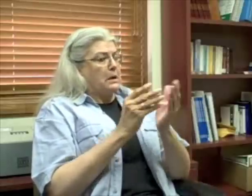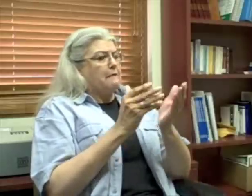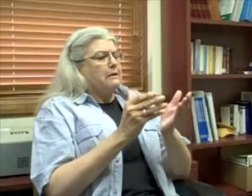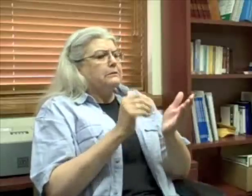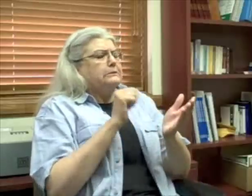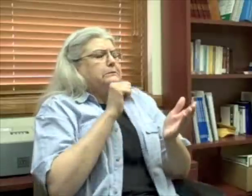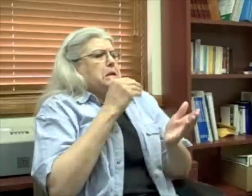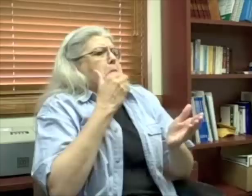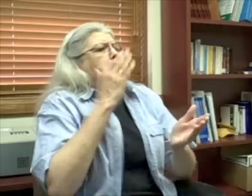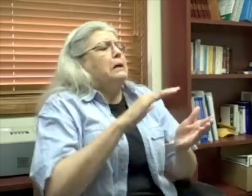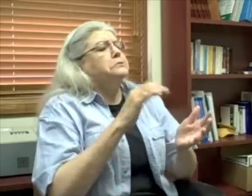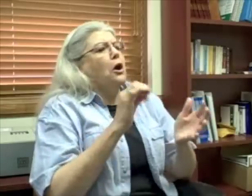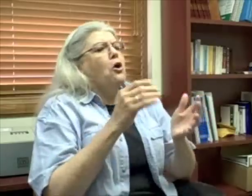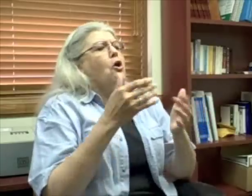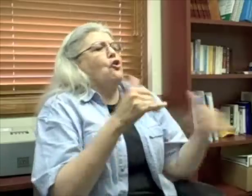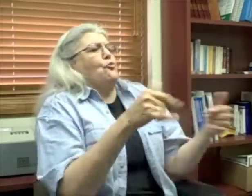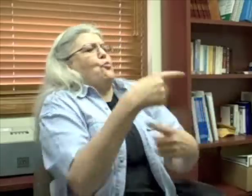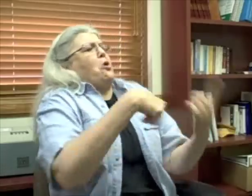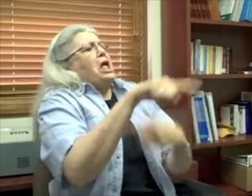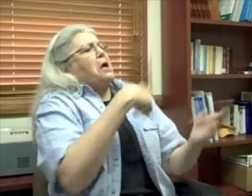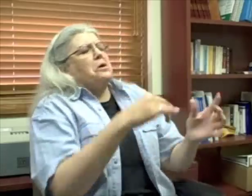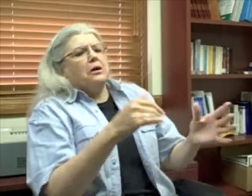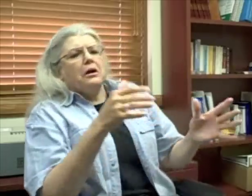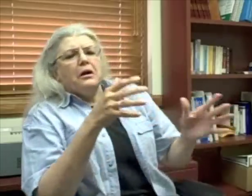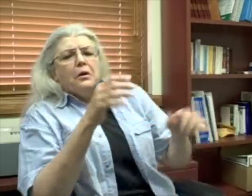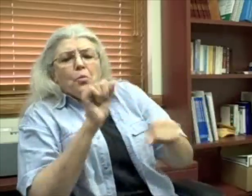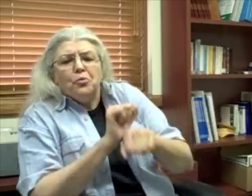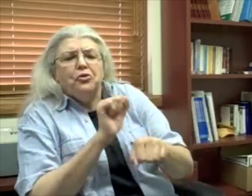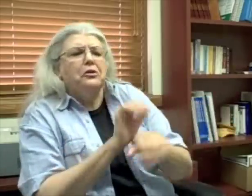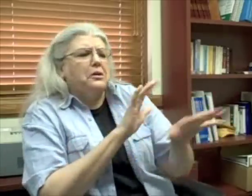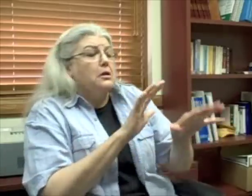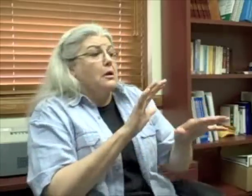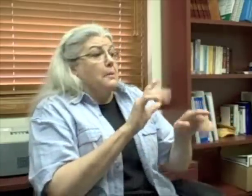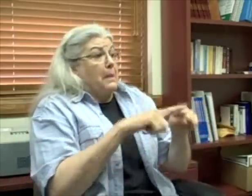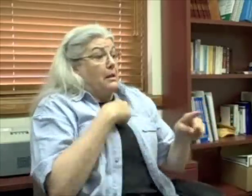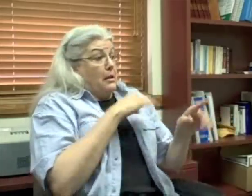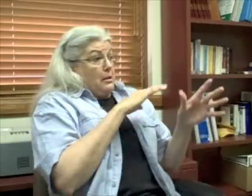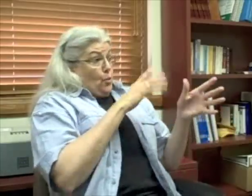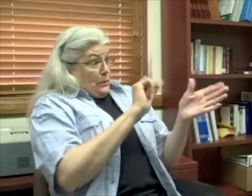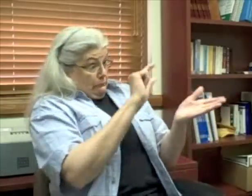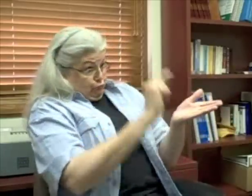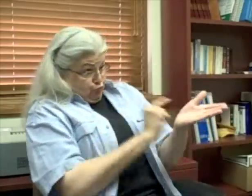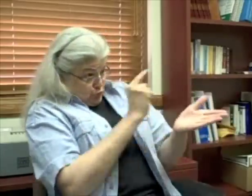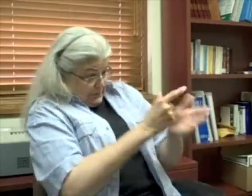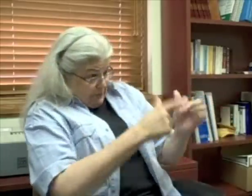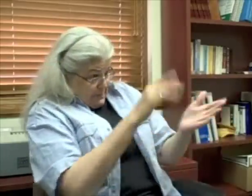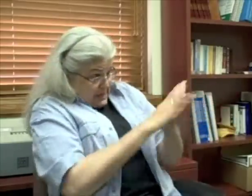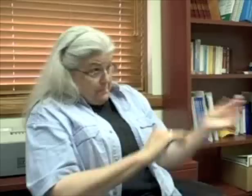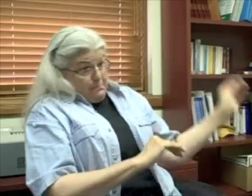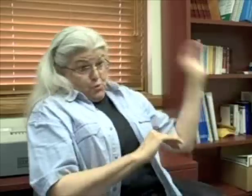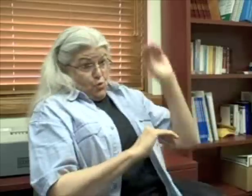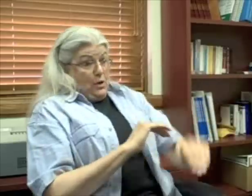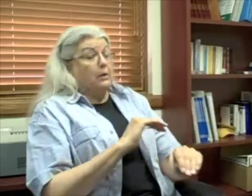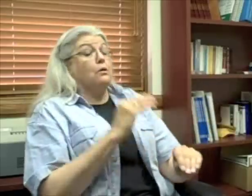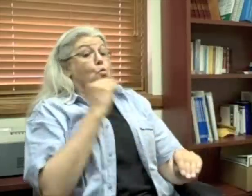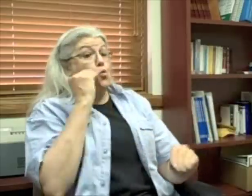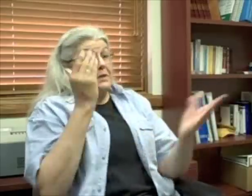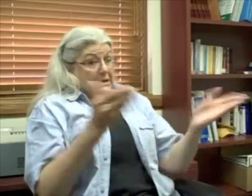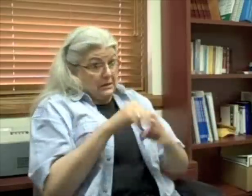I wasn't too bad when I was around people or working. But after I graduated from college and moved back to Michigan,